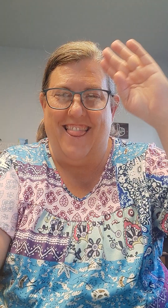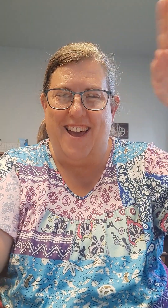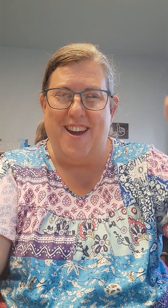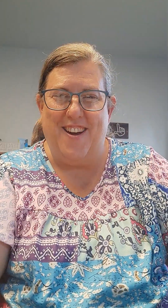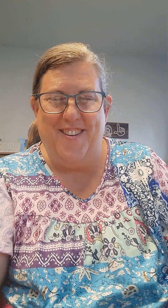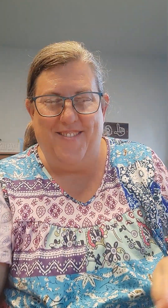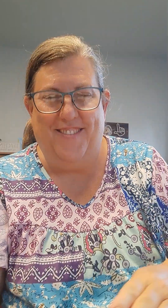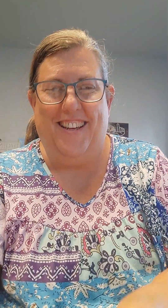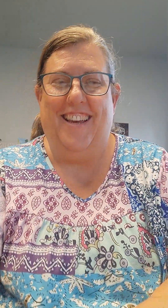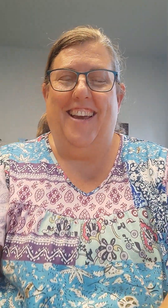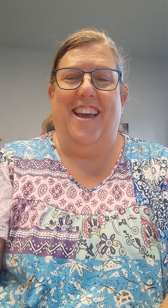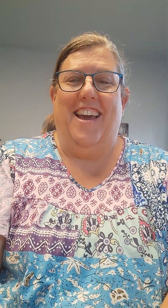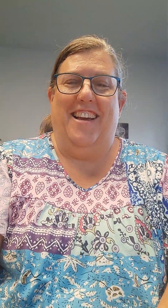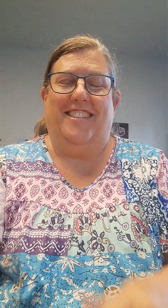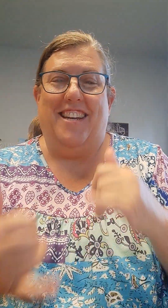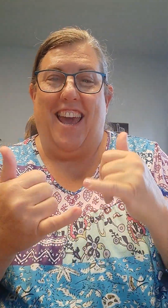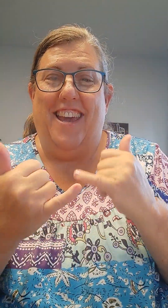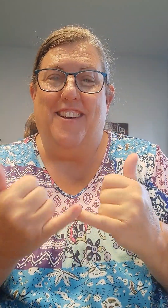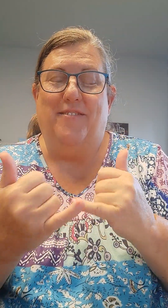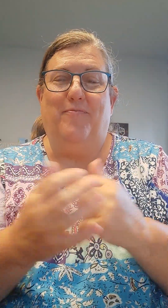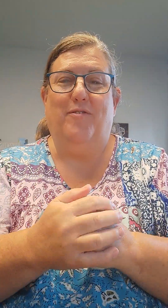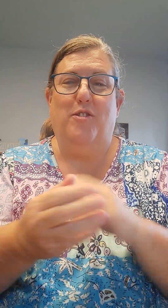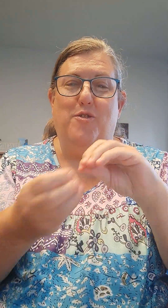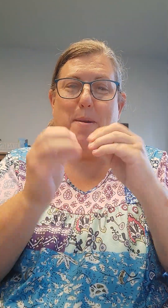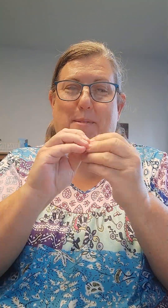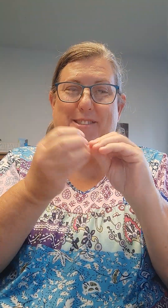Hello! Today we do numbers.